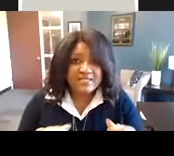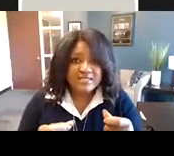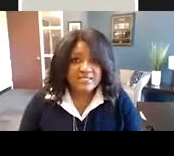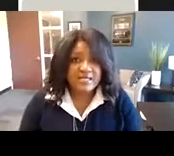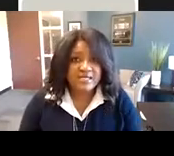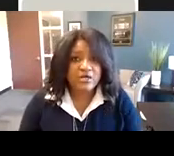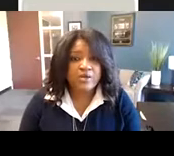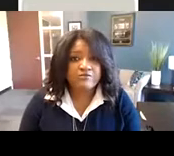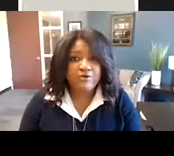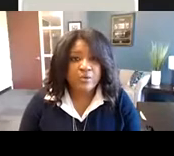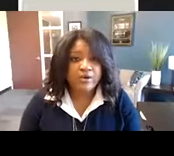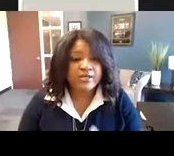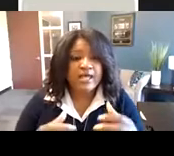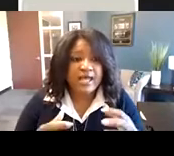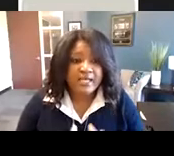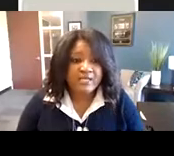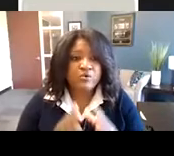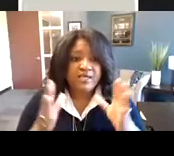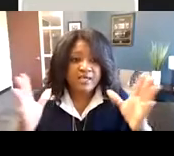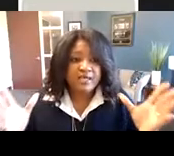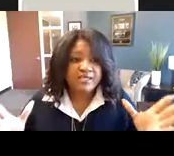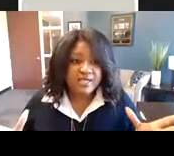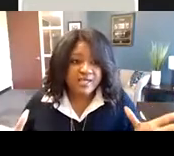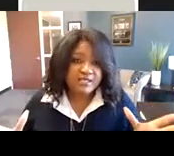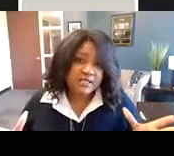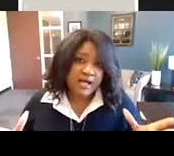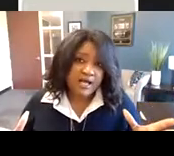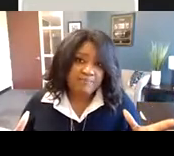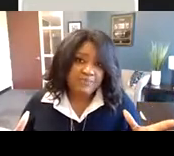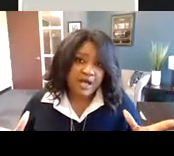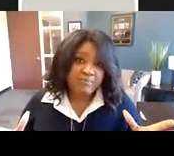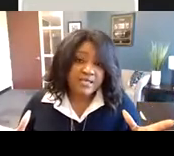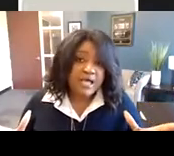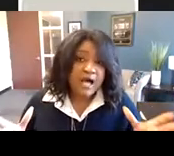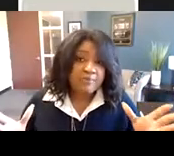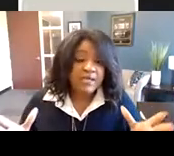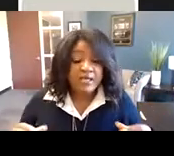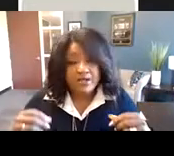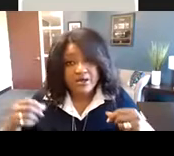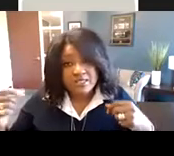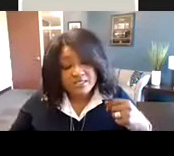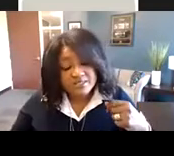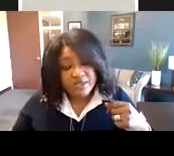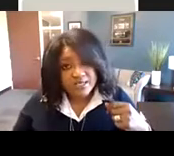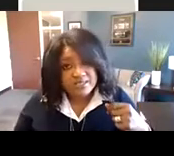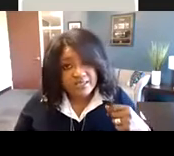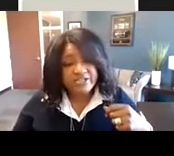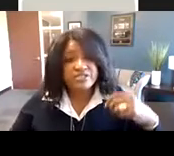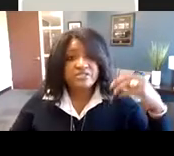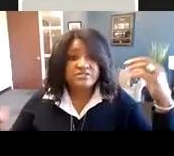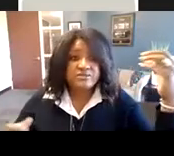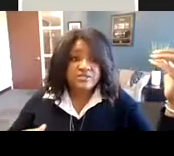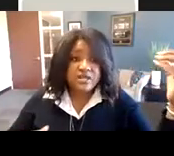reflected in the data going forward. And it will be then picked up in our tenant screening